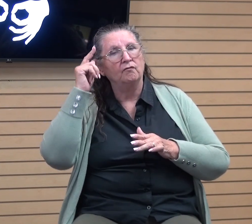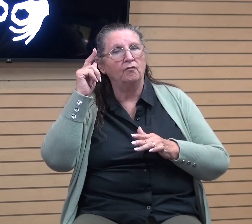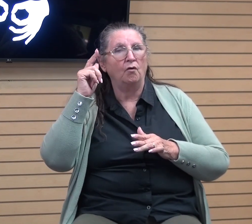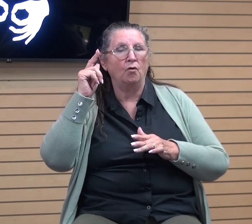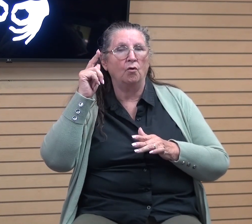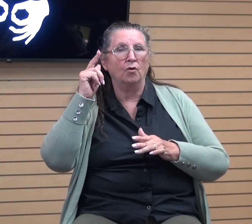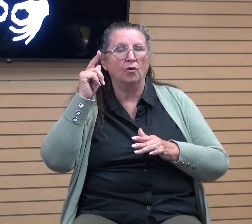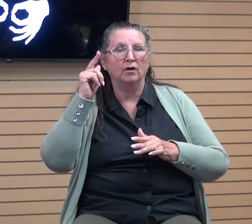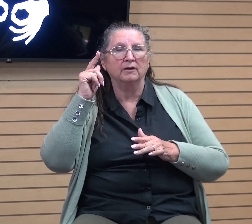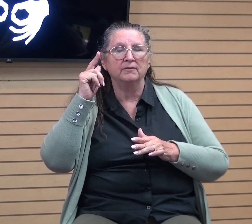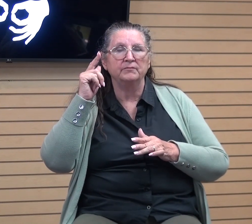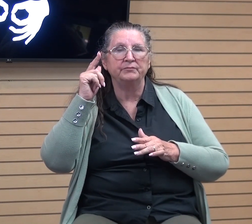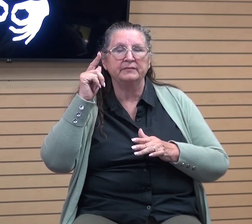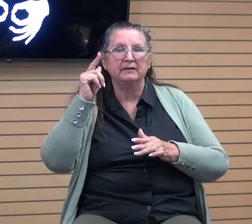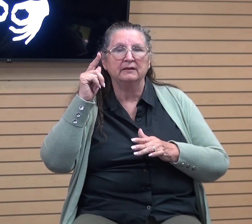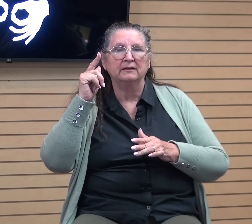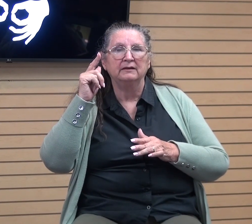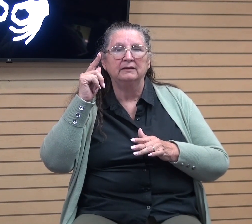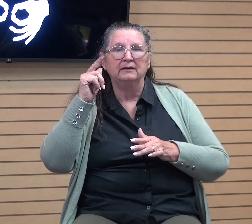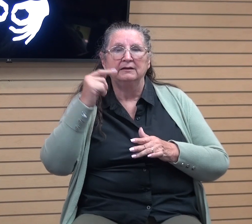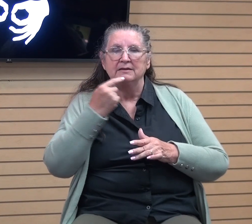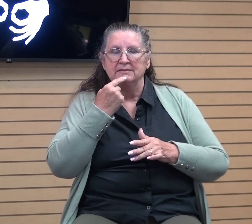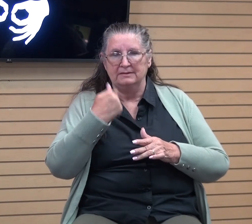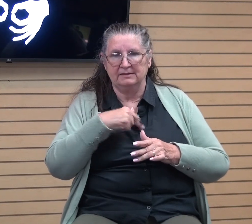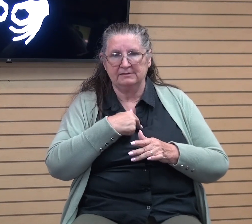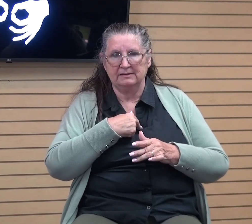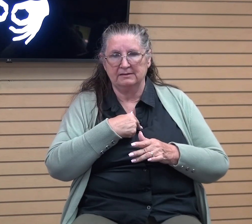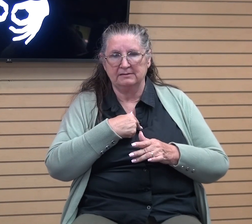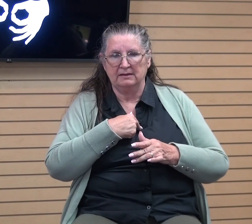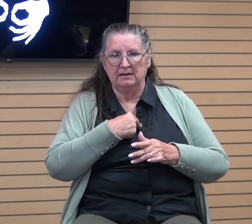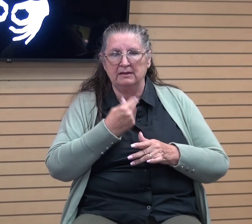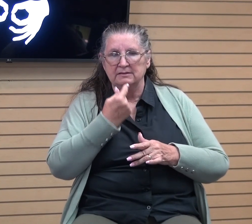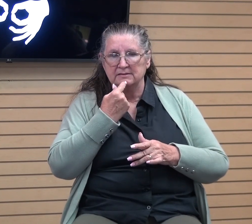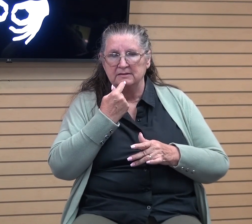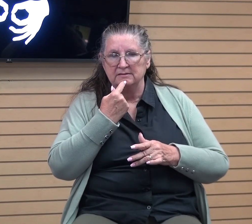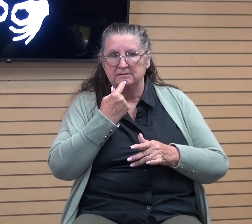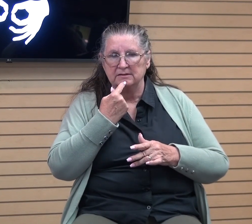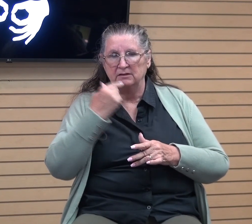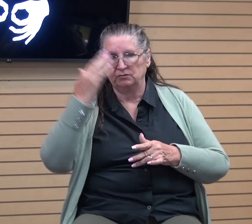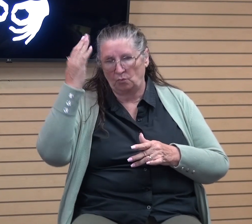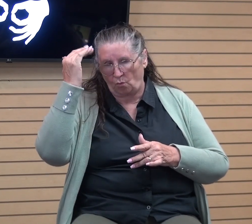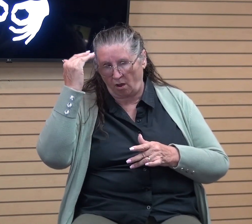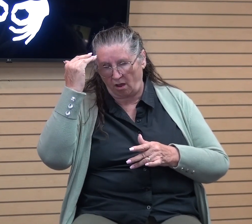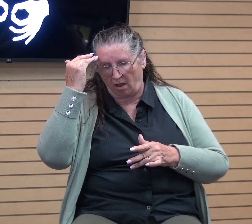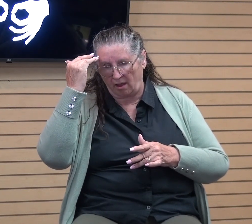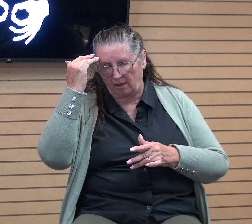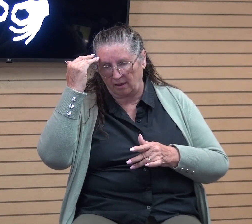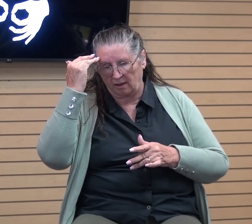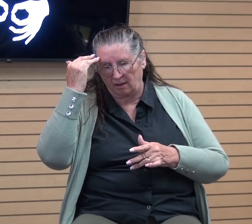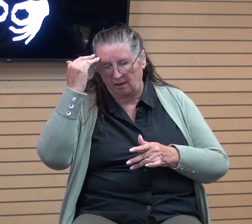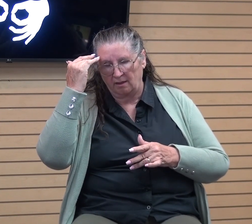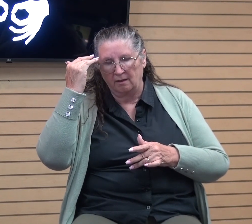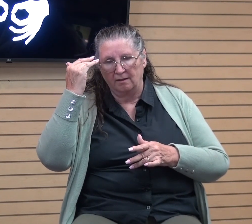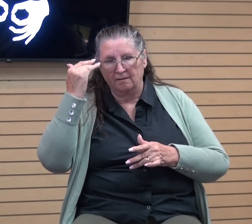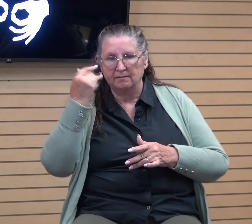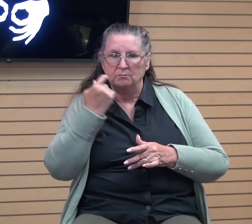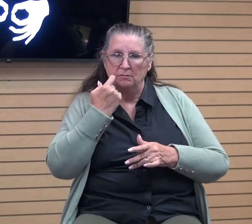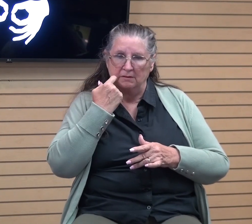Verse 29 starts with for. That tells us that he's going to say something in reference to what he just said, okay?